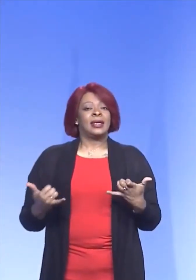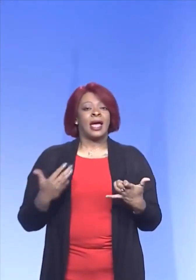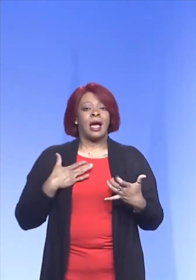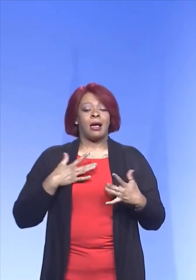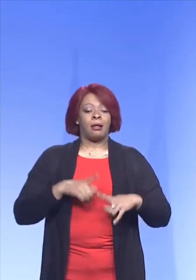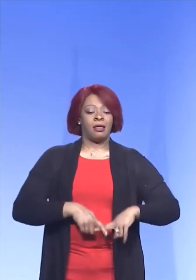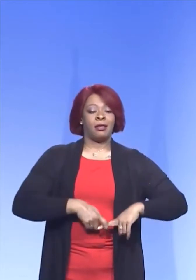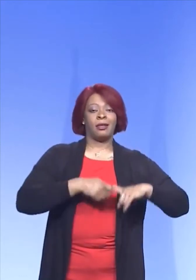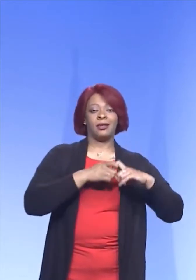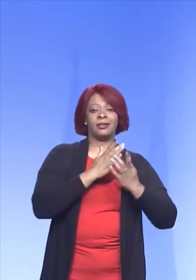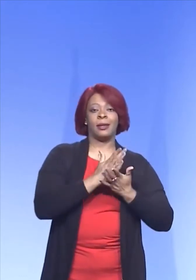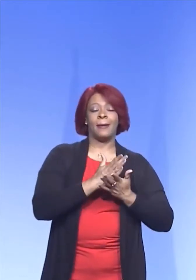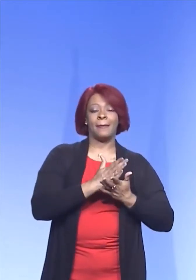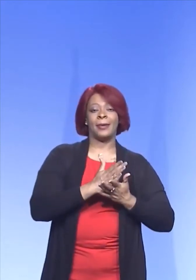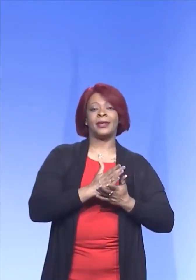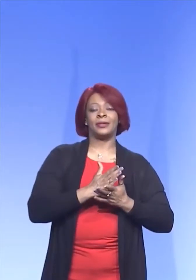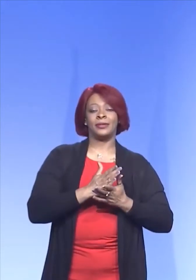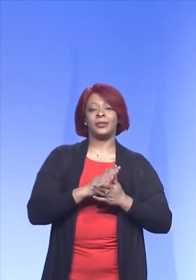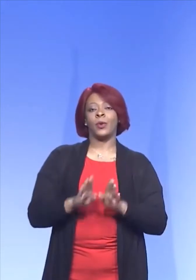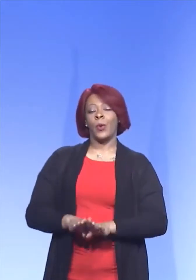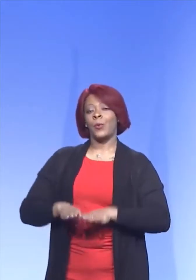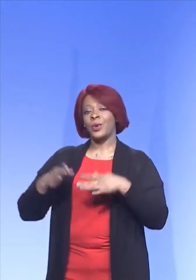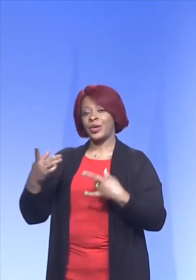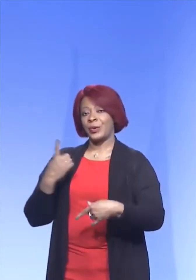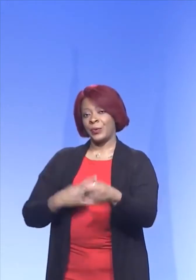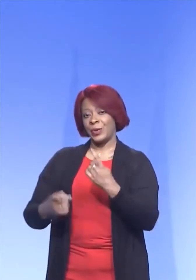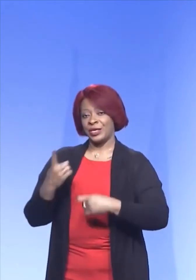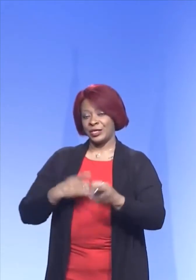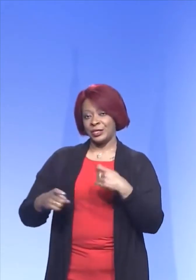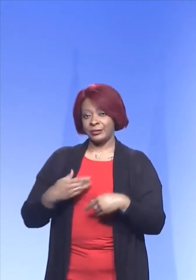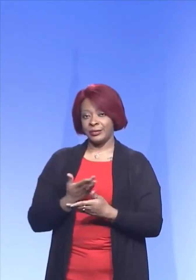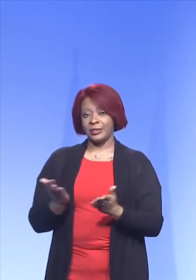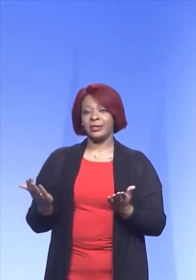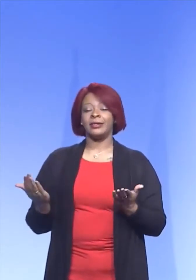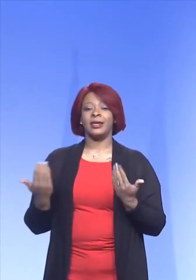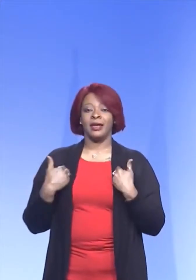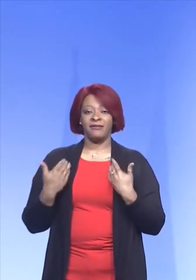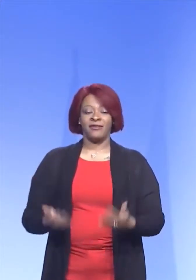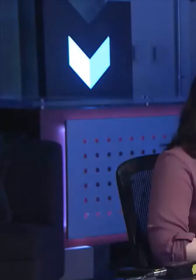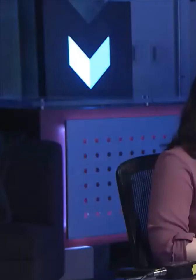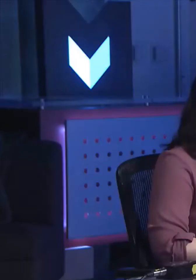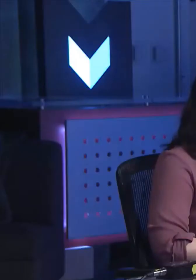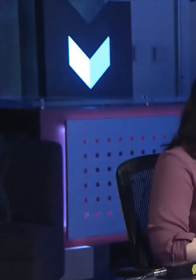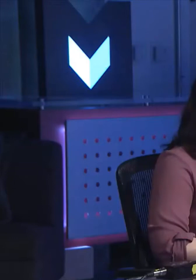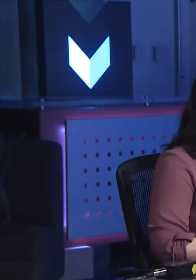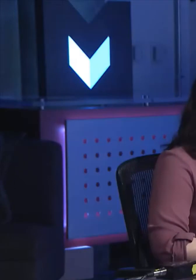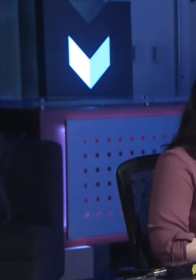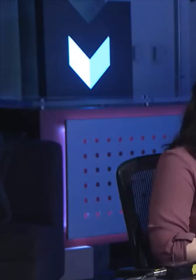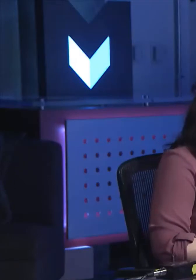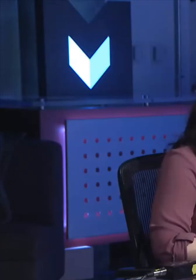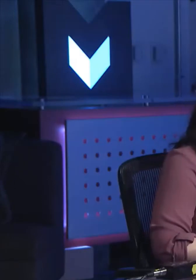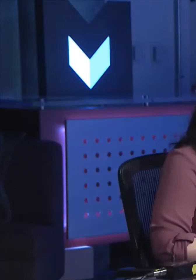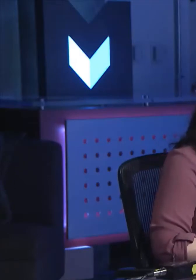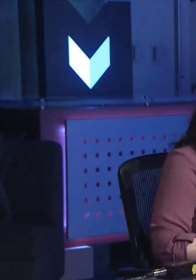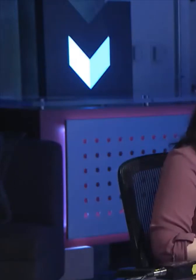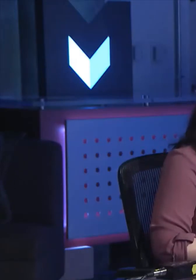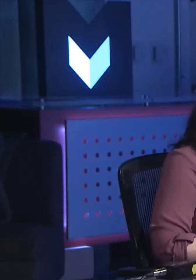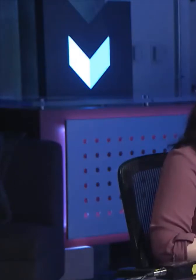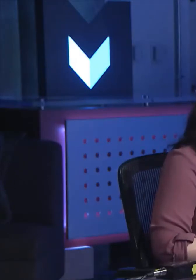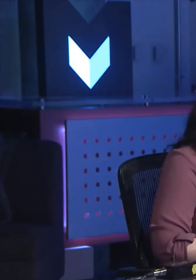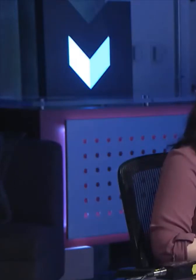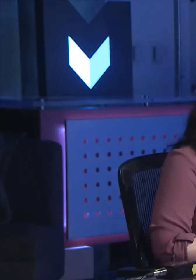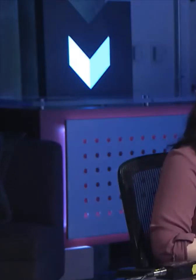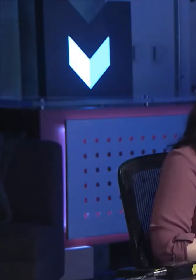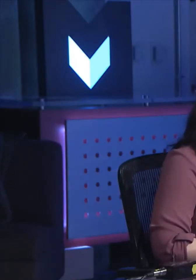here and entertain any questions that you may have. Fred Broders, Local